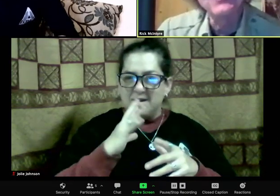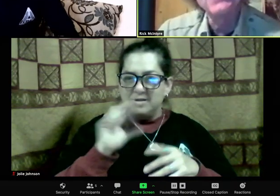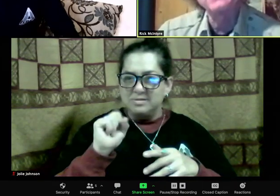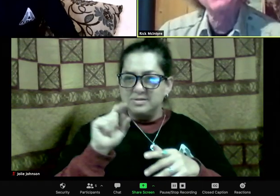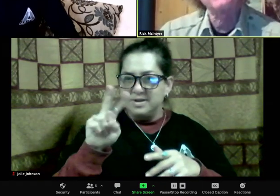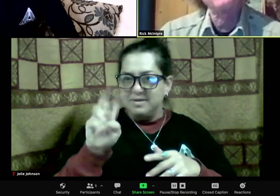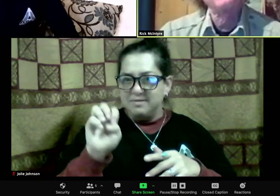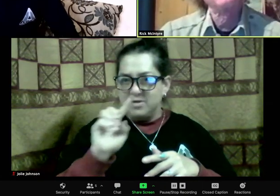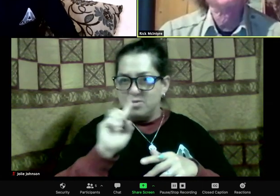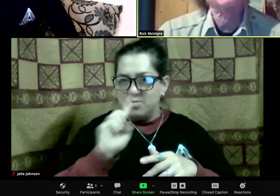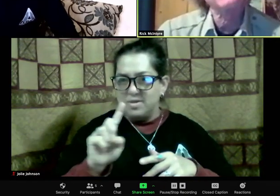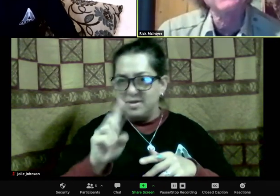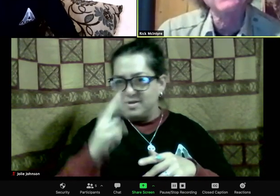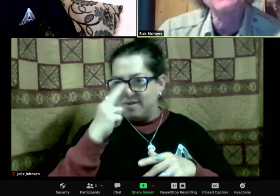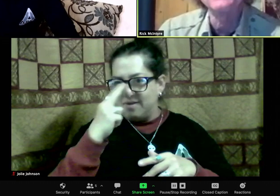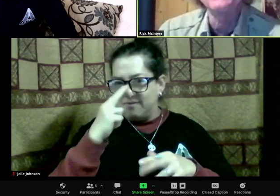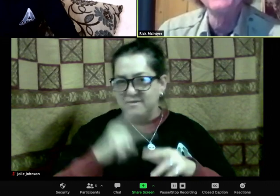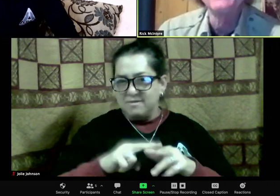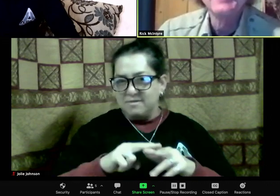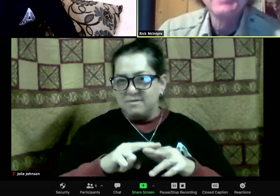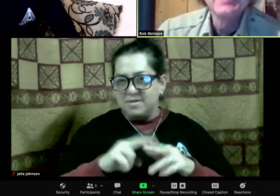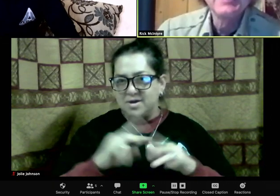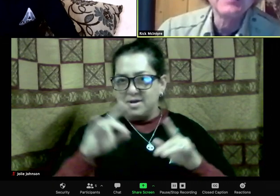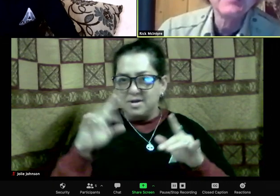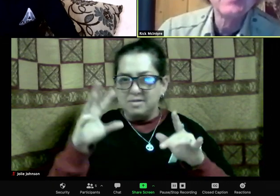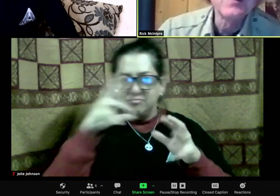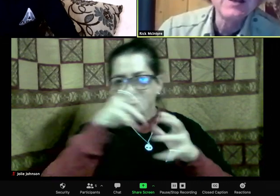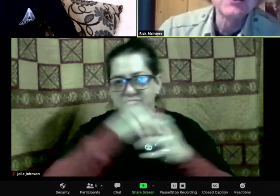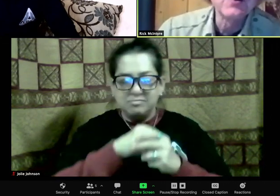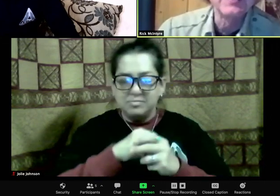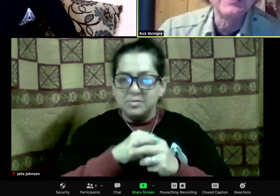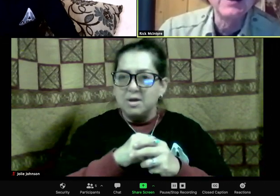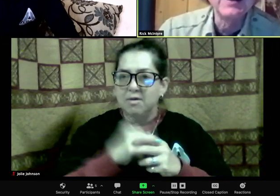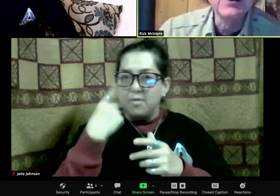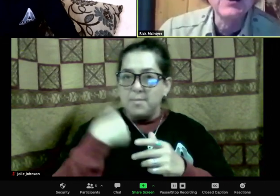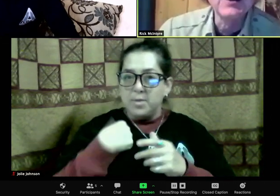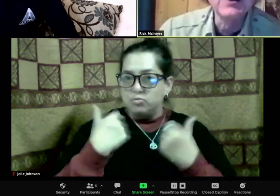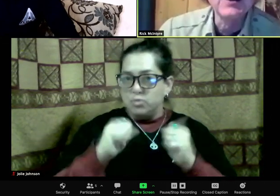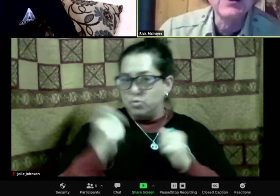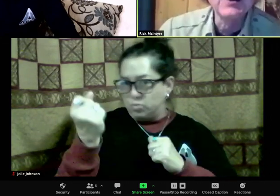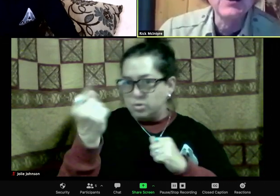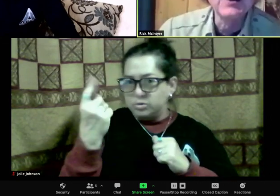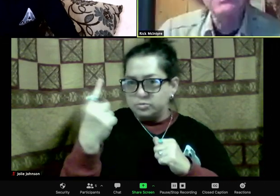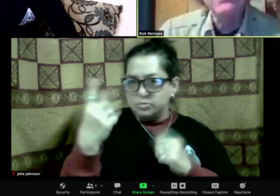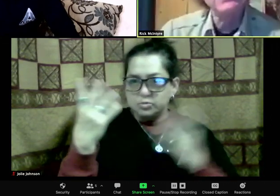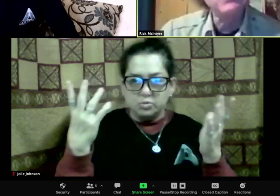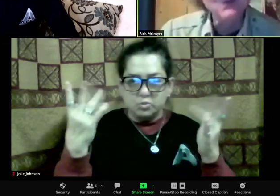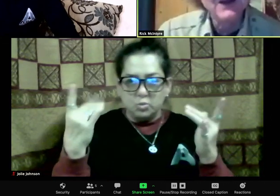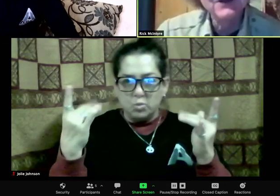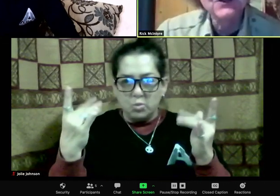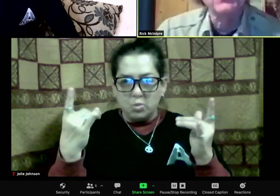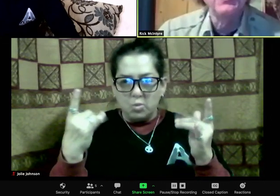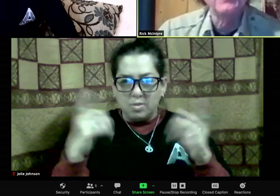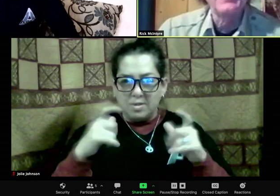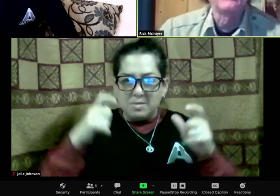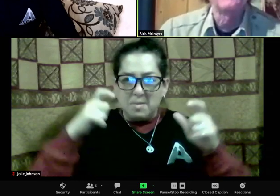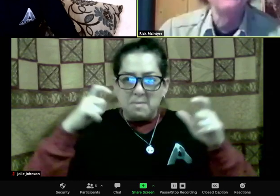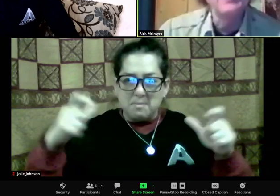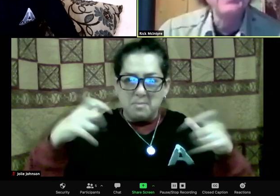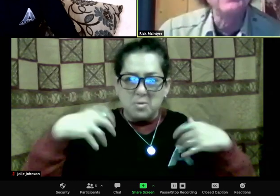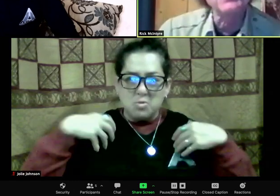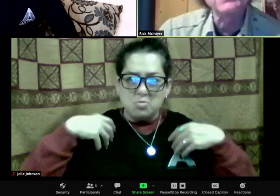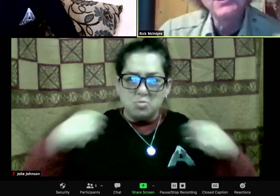And then 42 got up and she looked around. She wanted to go west. And as soon as she did, everyone